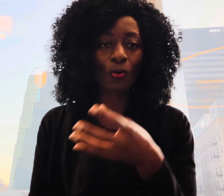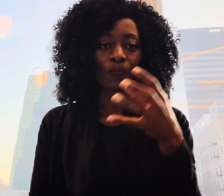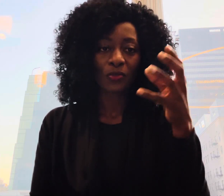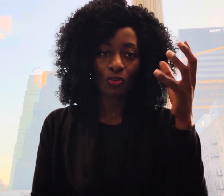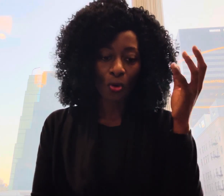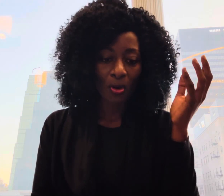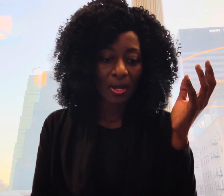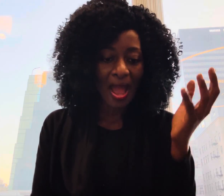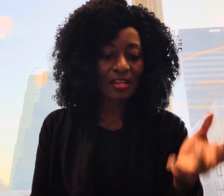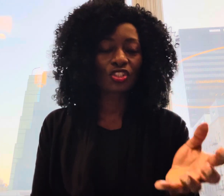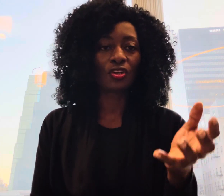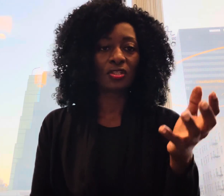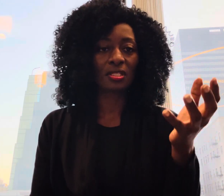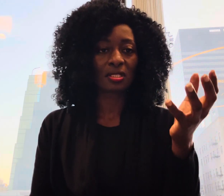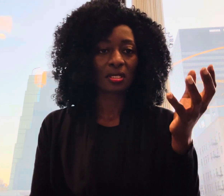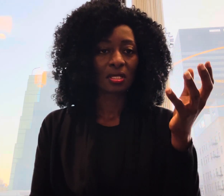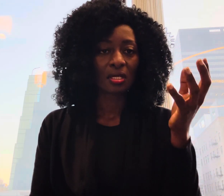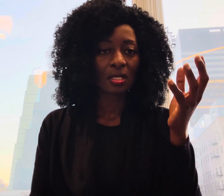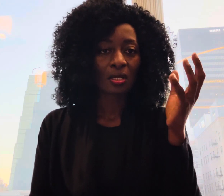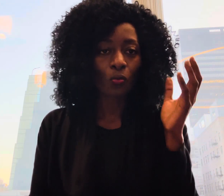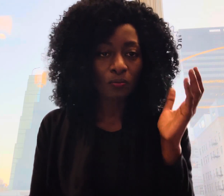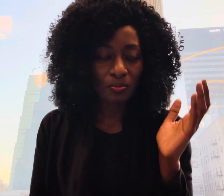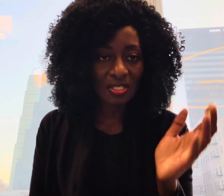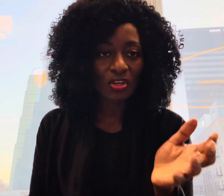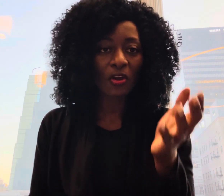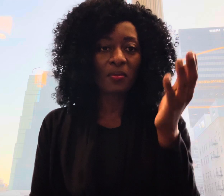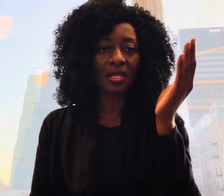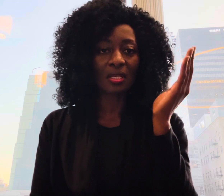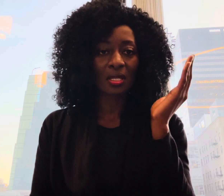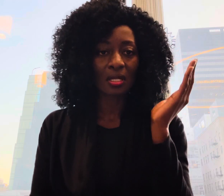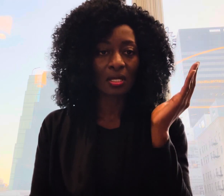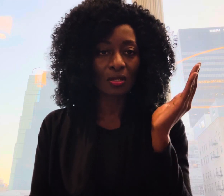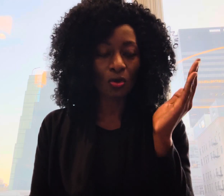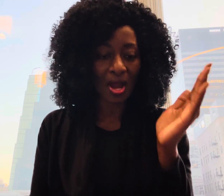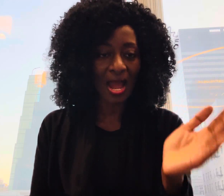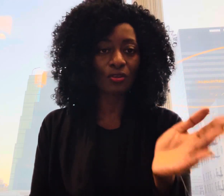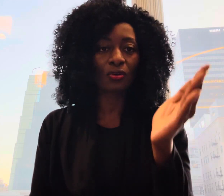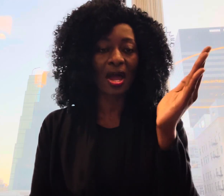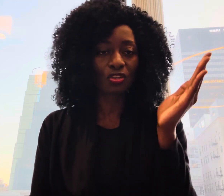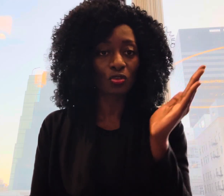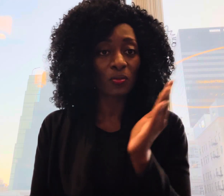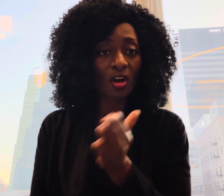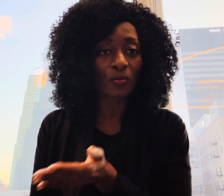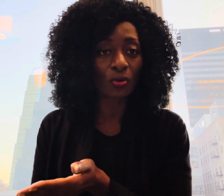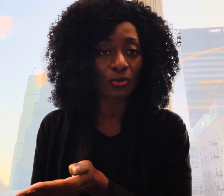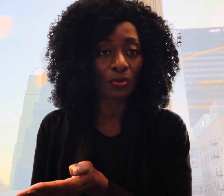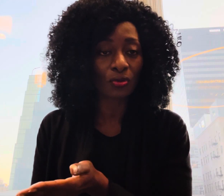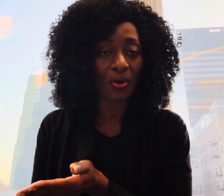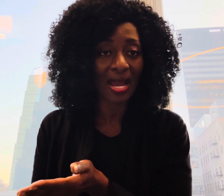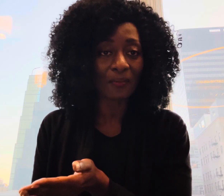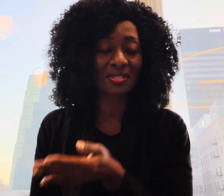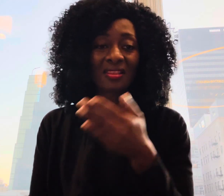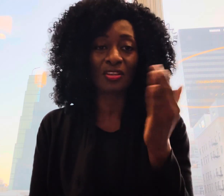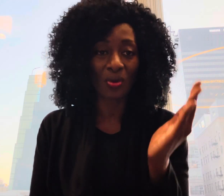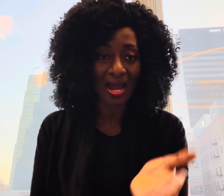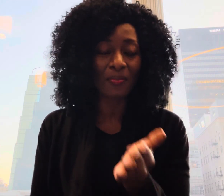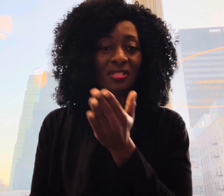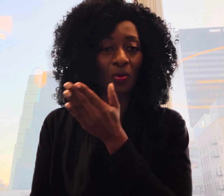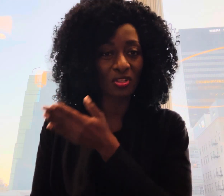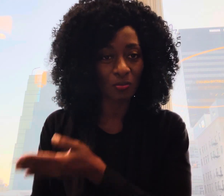your actions will determine your heart your actions will become your your habits and then your habits are going to